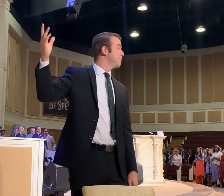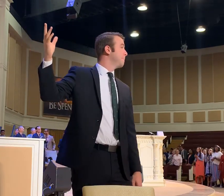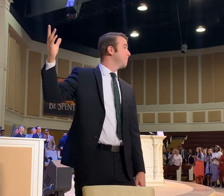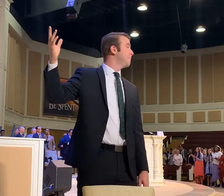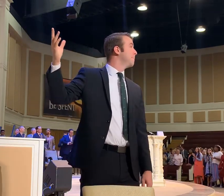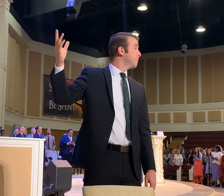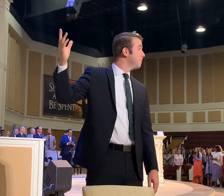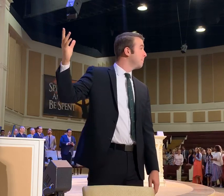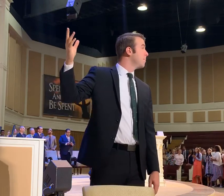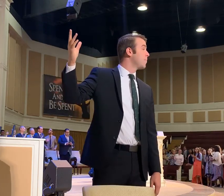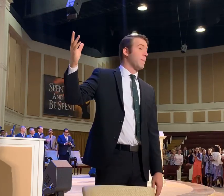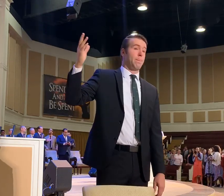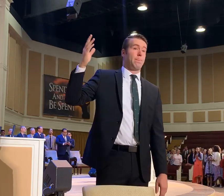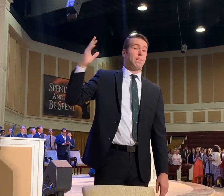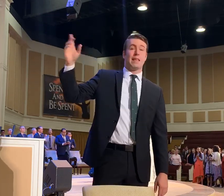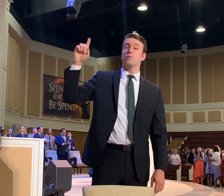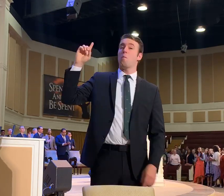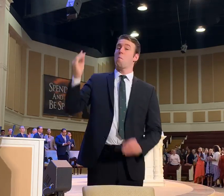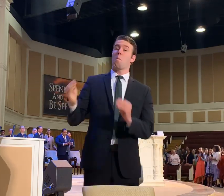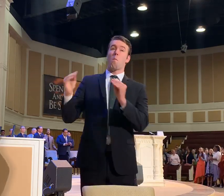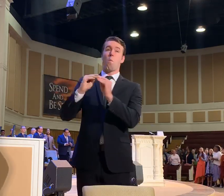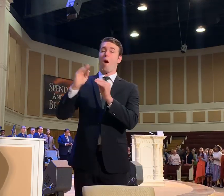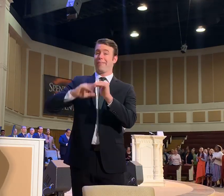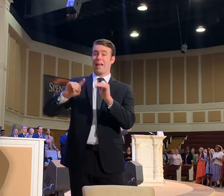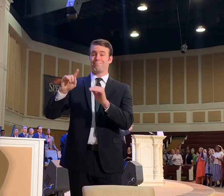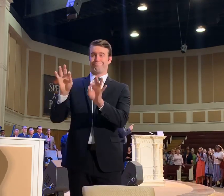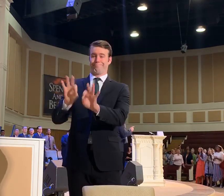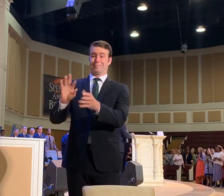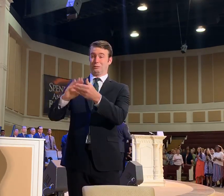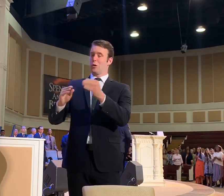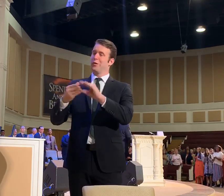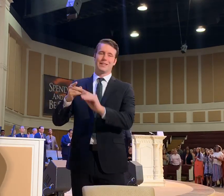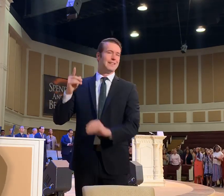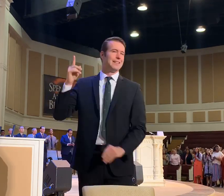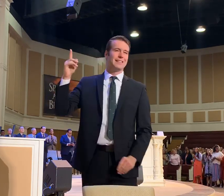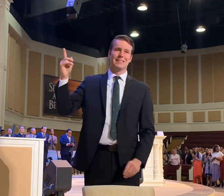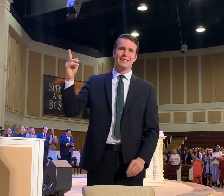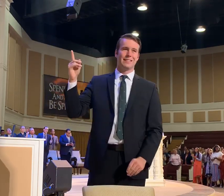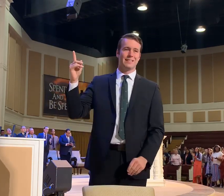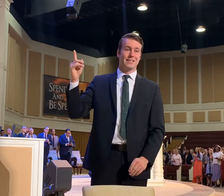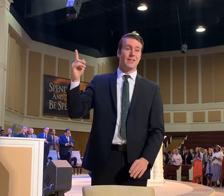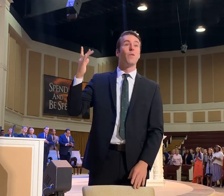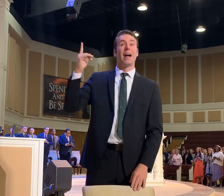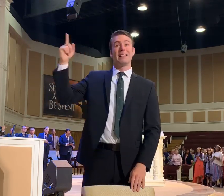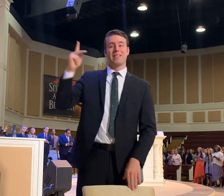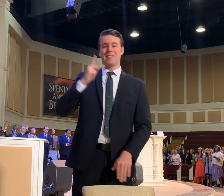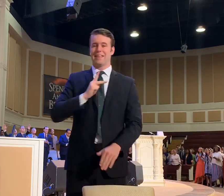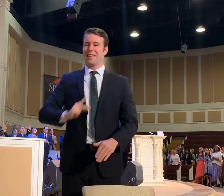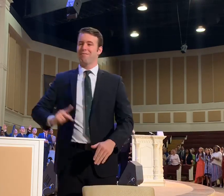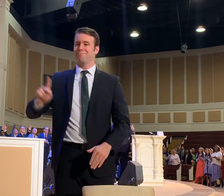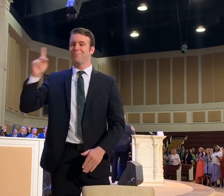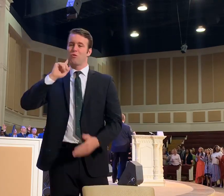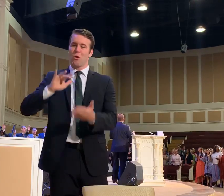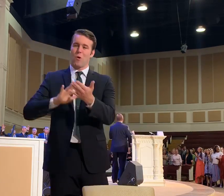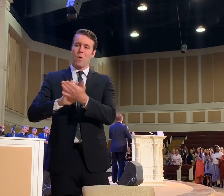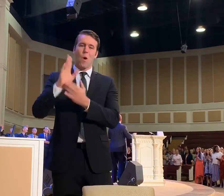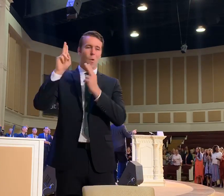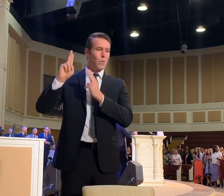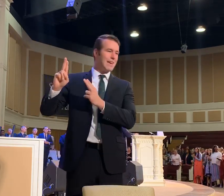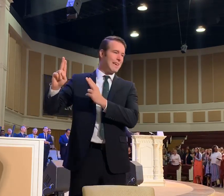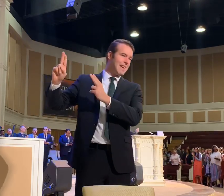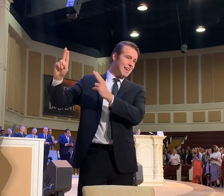I'm he's more than just a story. For he's the King of